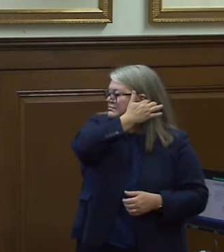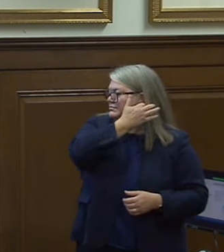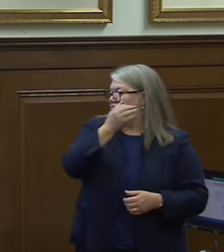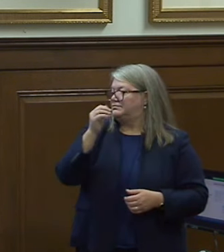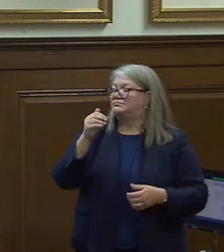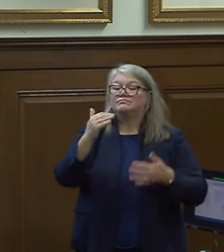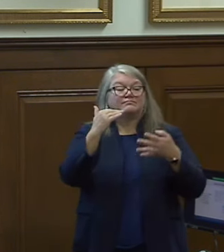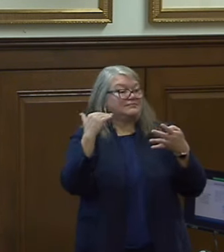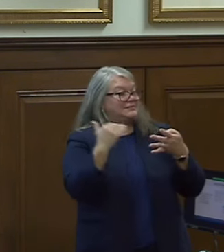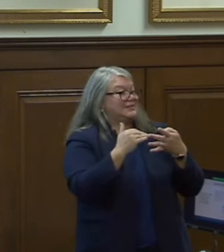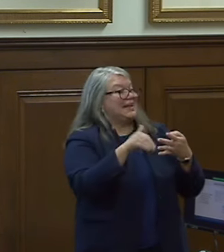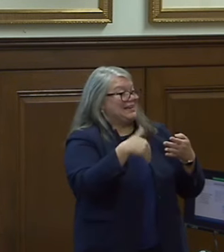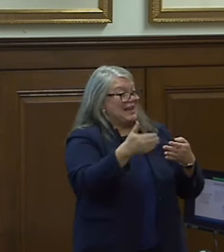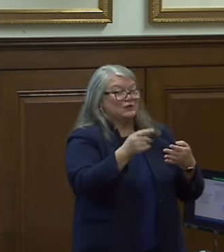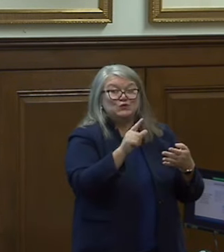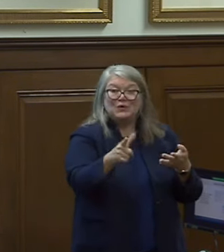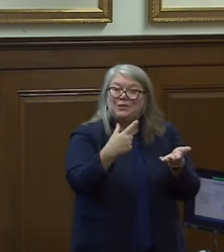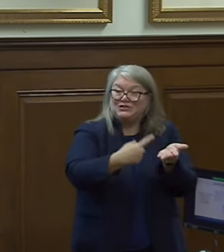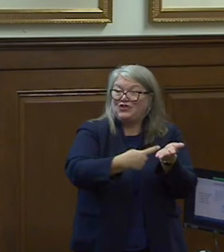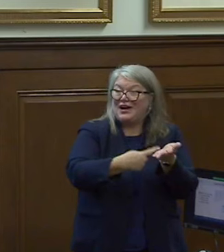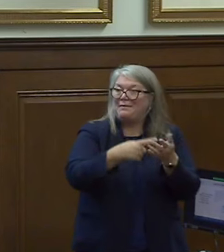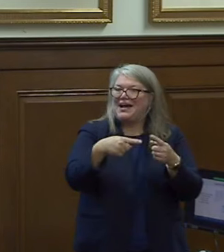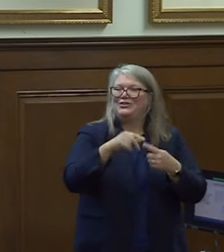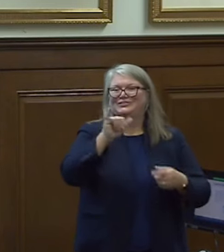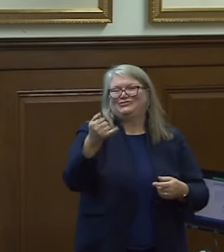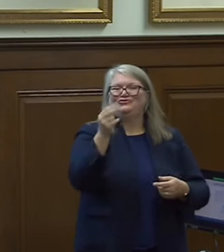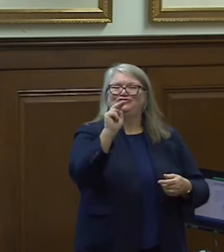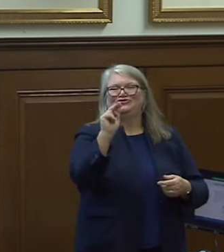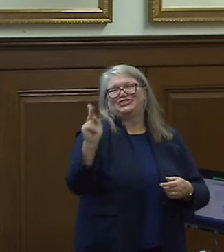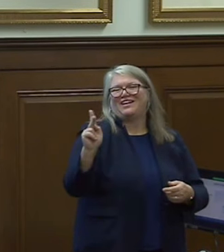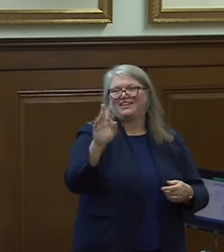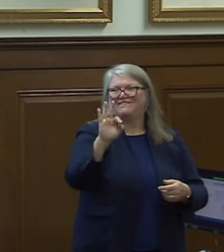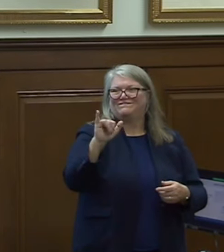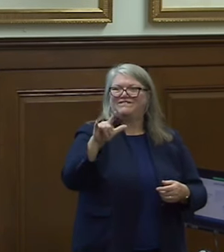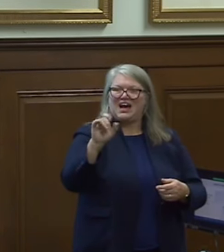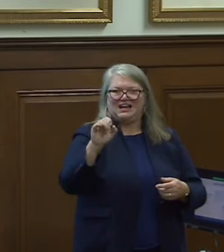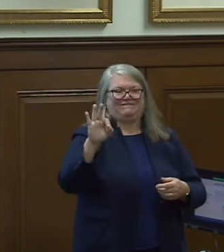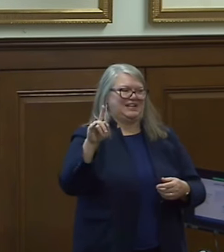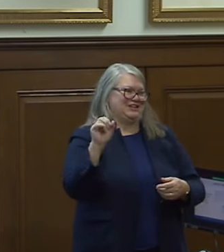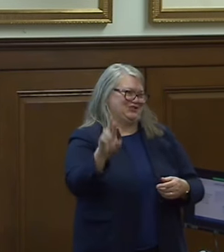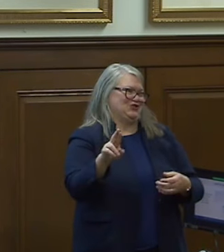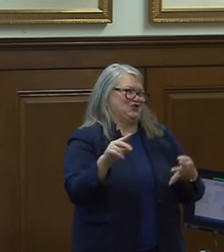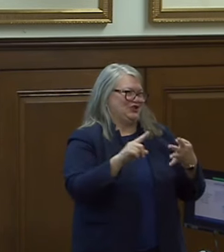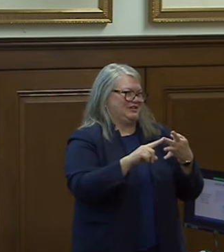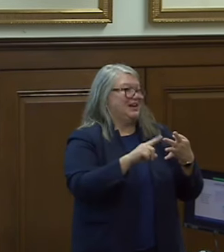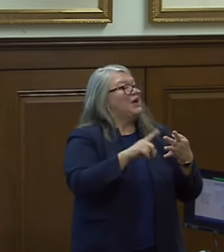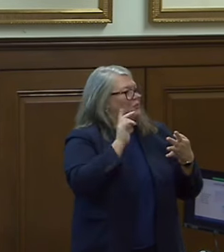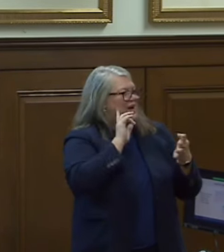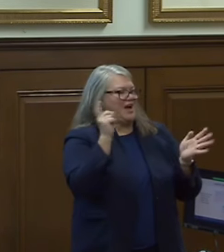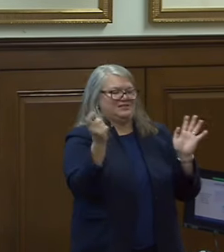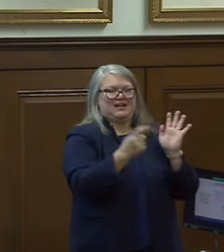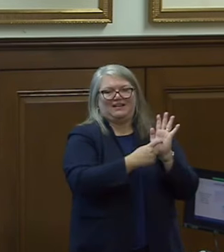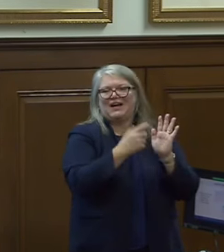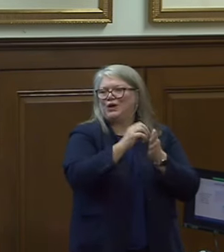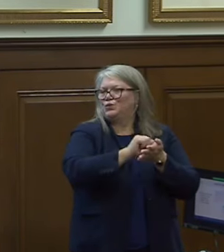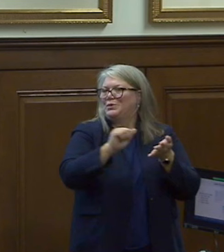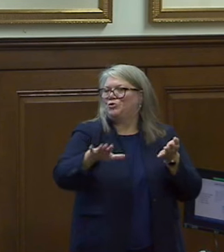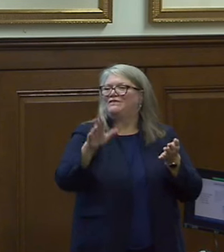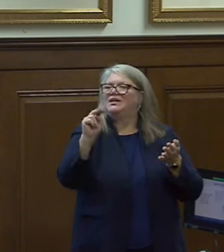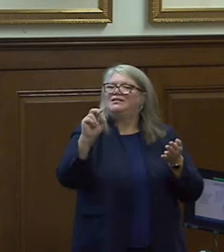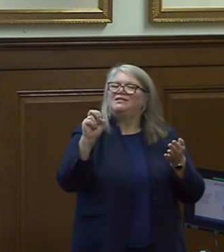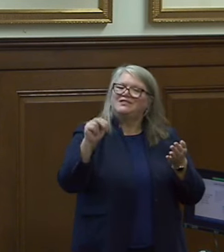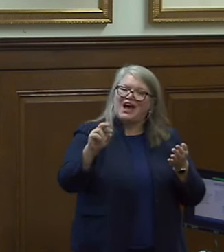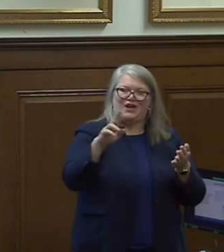the next tool that i'd like to discuss is junk file finder and this tool identifies and removes non